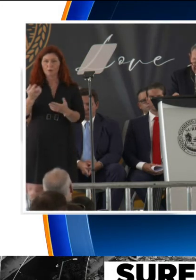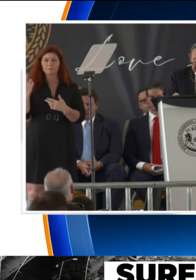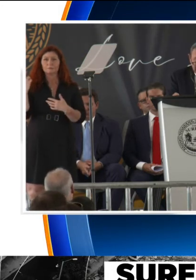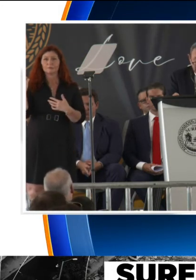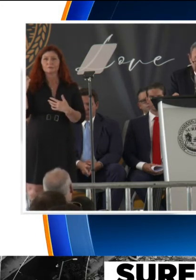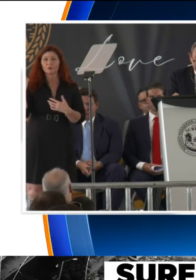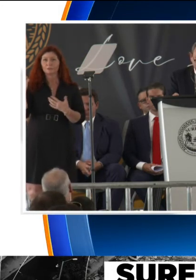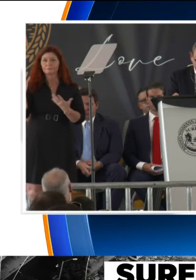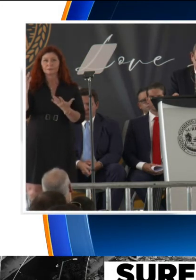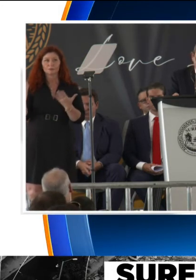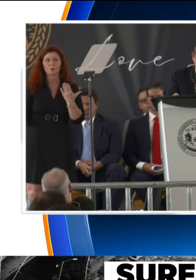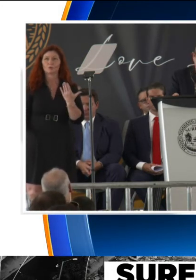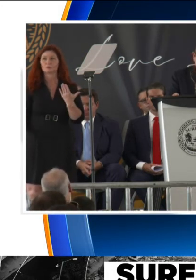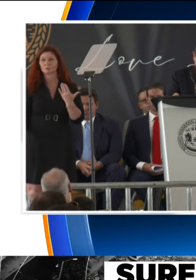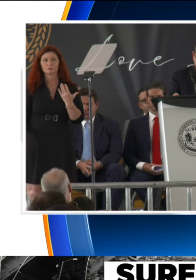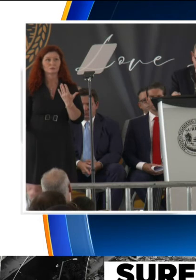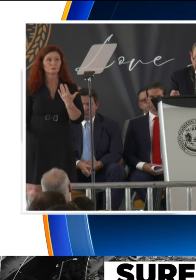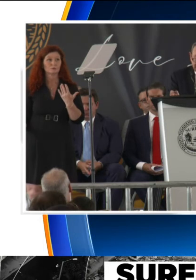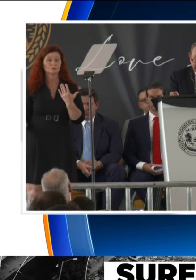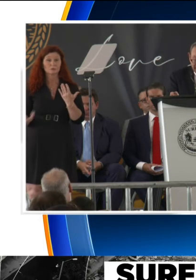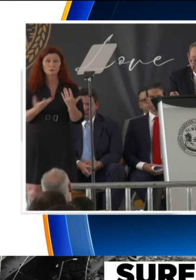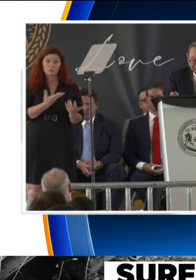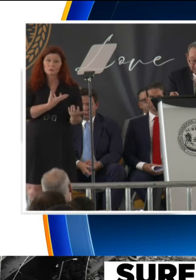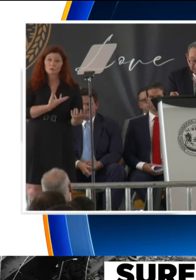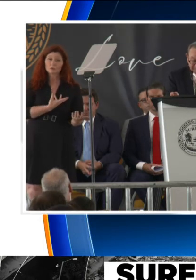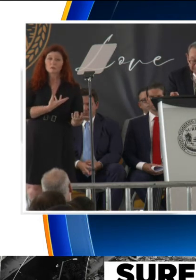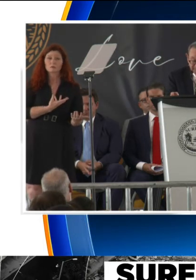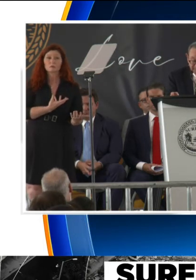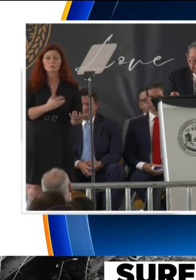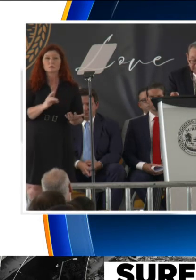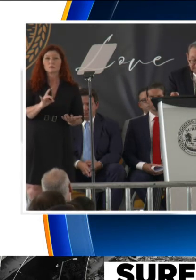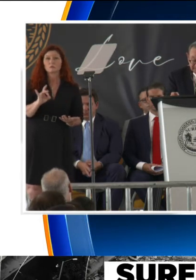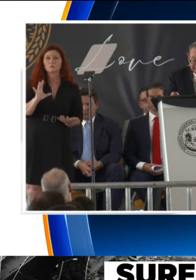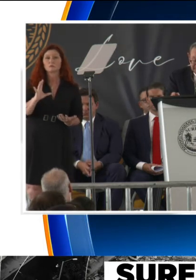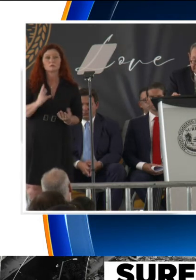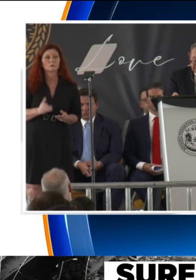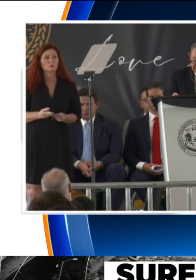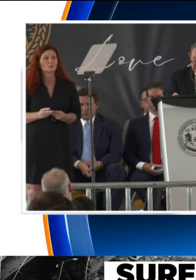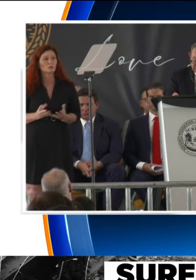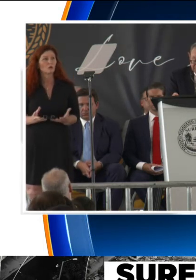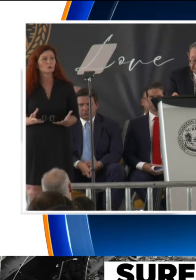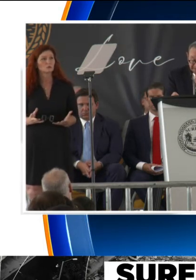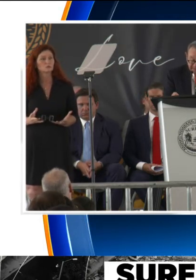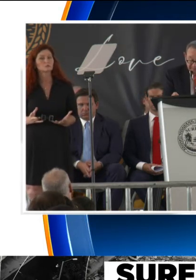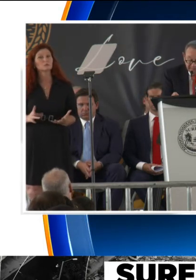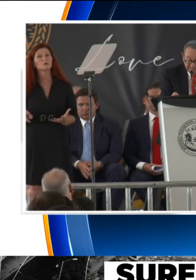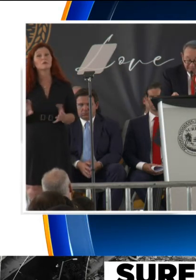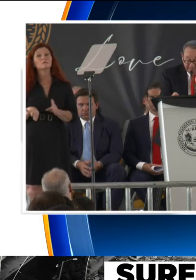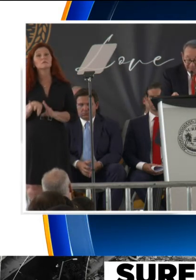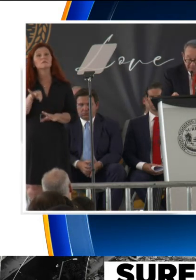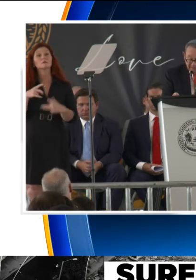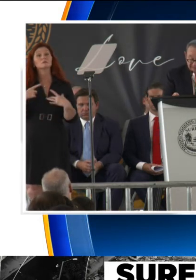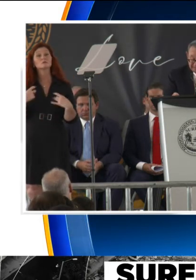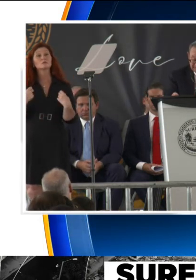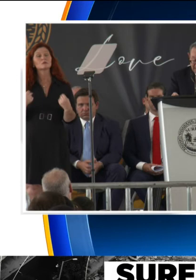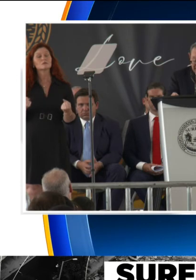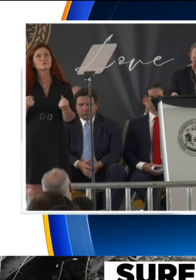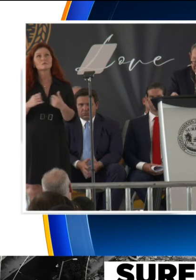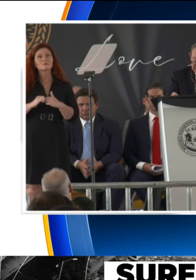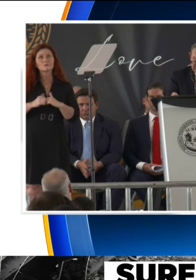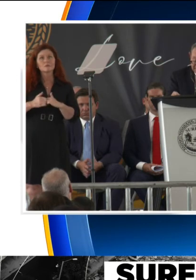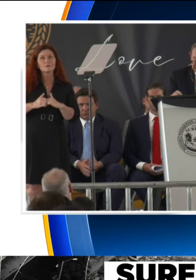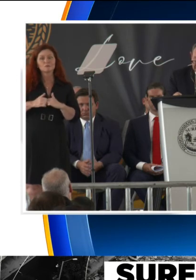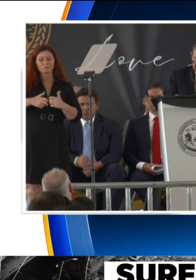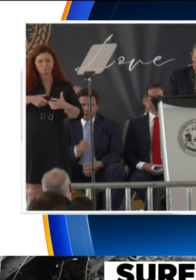As I am grieving my profound loss, what has given me strength throughout this